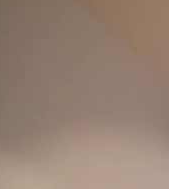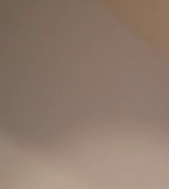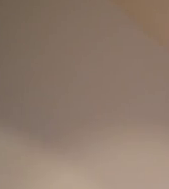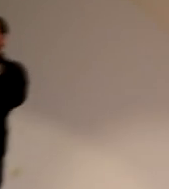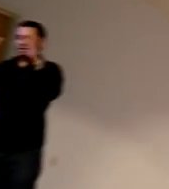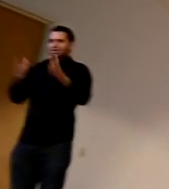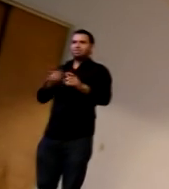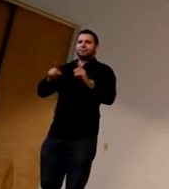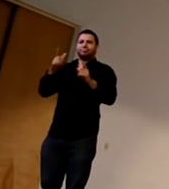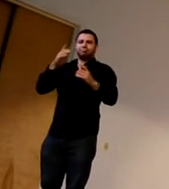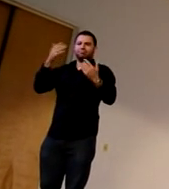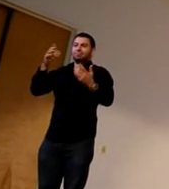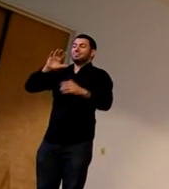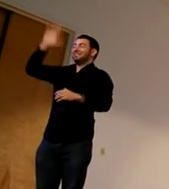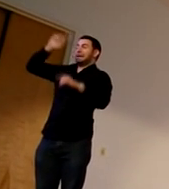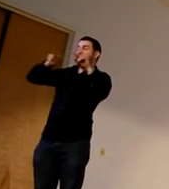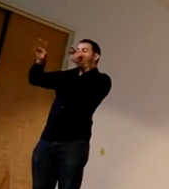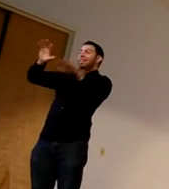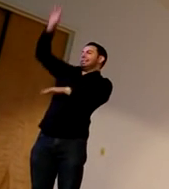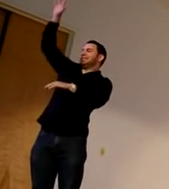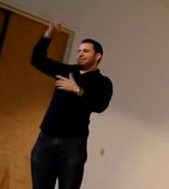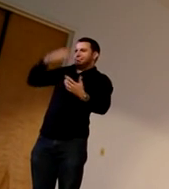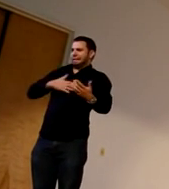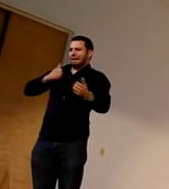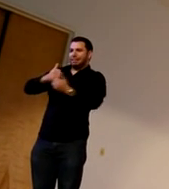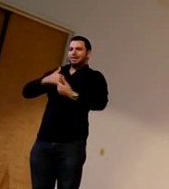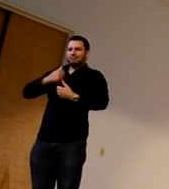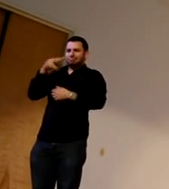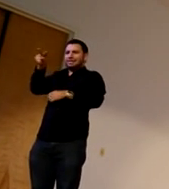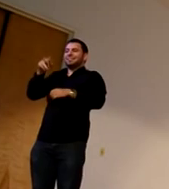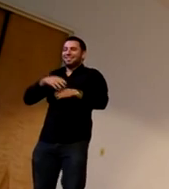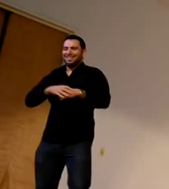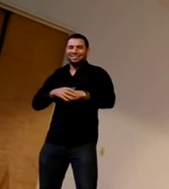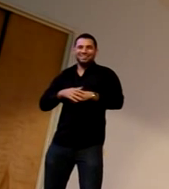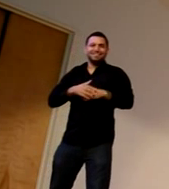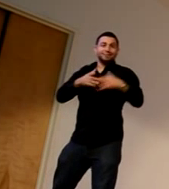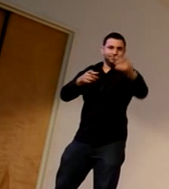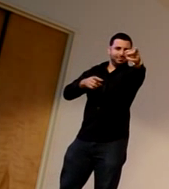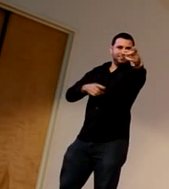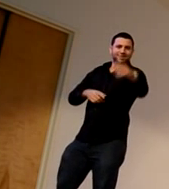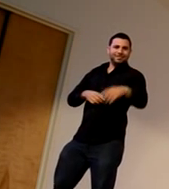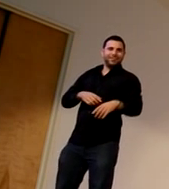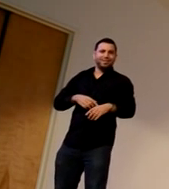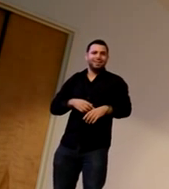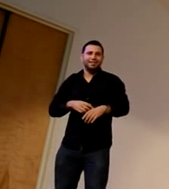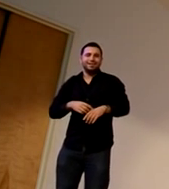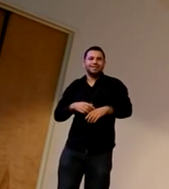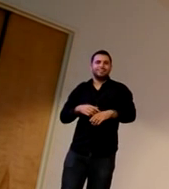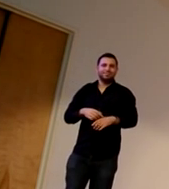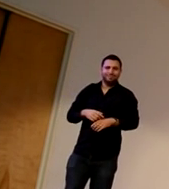Any more? There's a few questions left, but if I can't see you, please put your hand all the way up so I can call on you. How did you